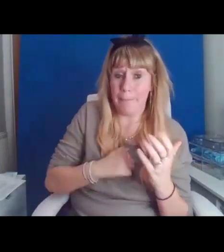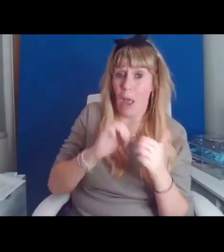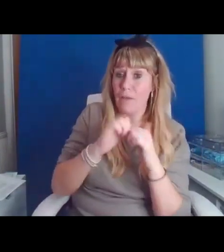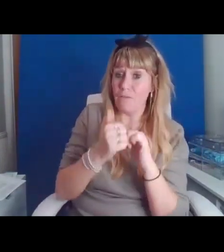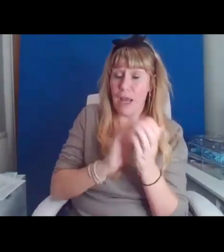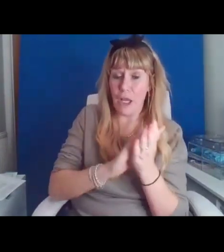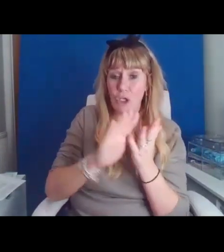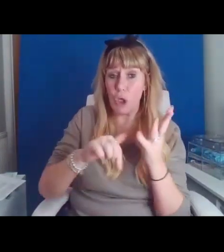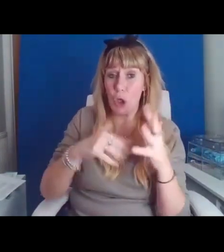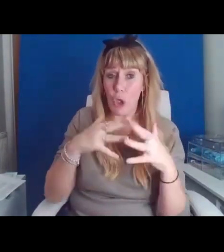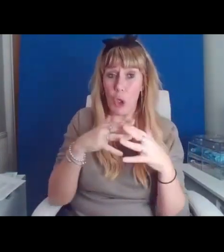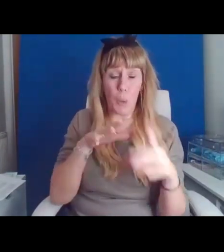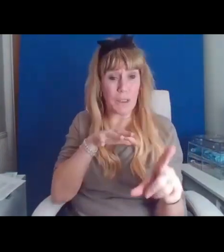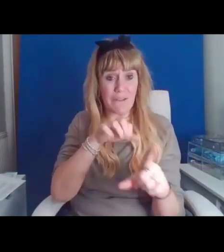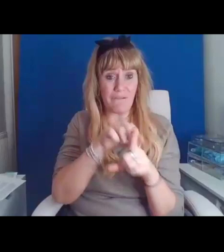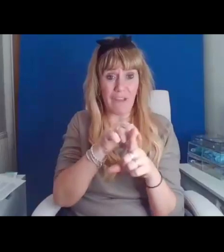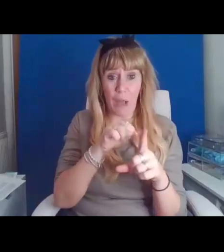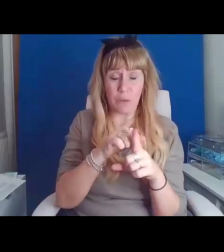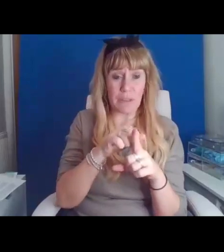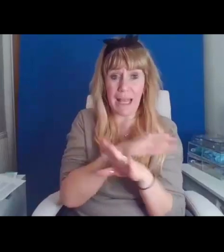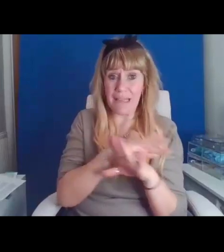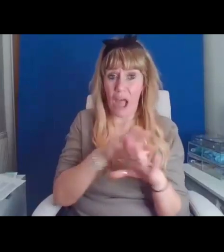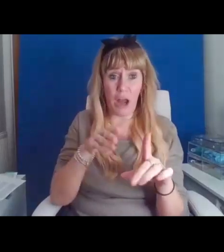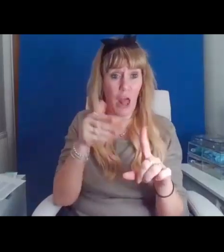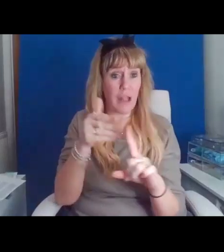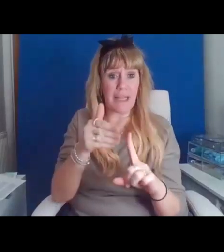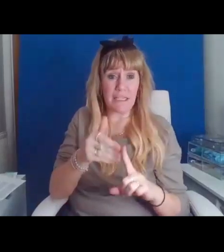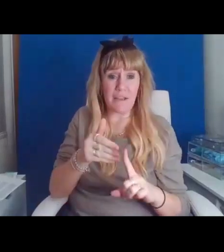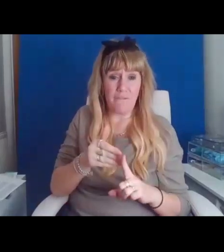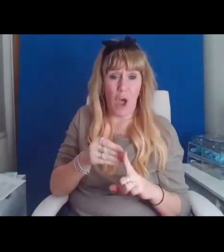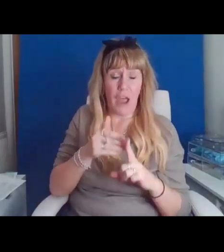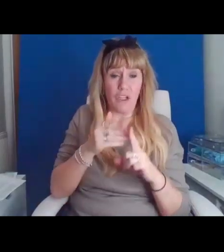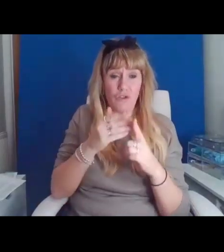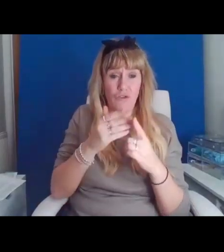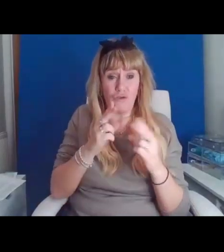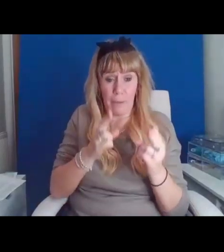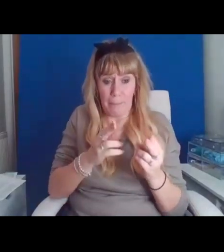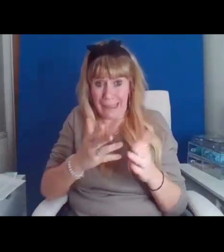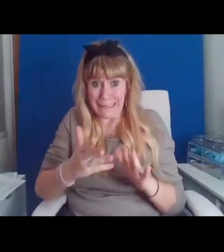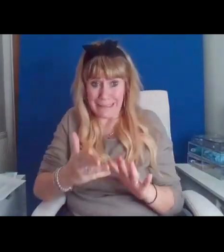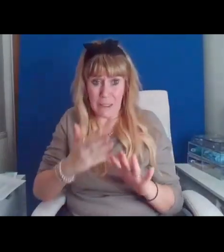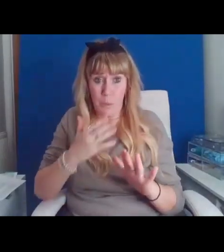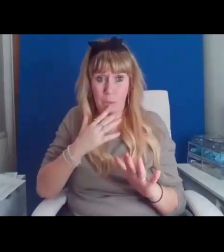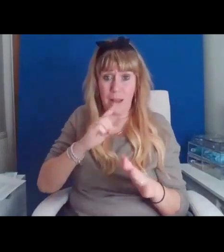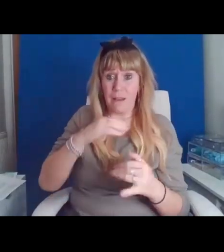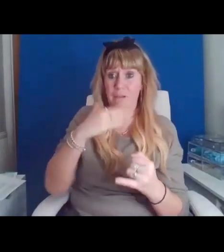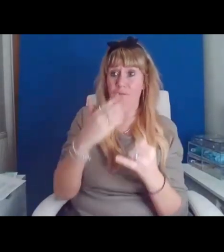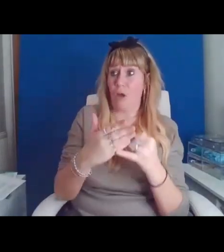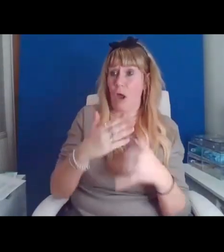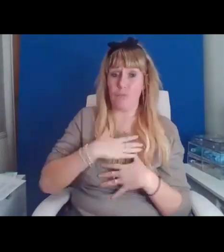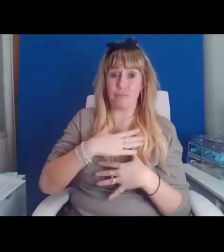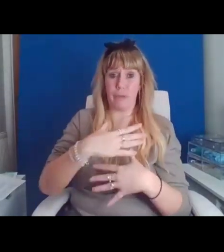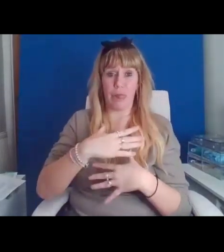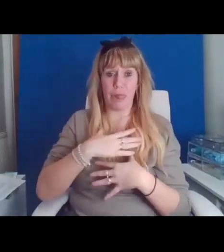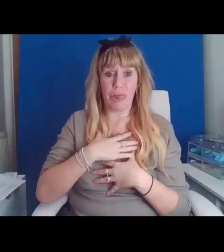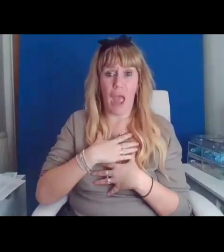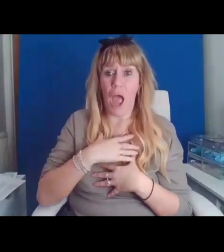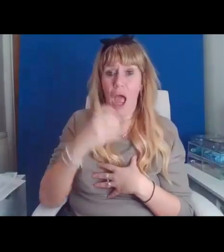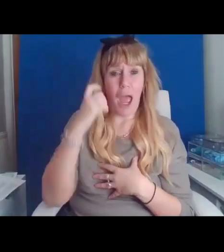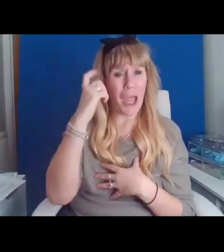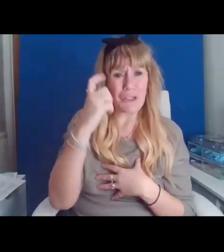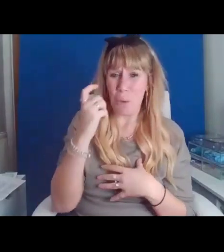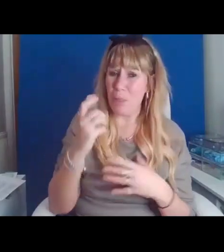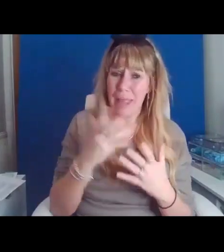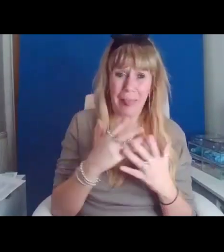as unidentified remains around seven months after he took his final breath. I don't think there was much left.